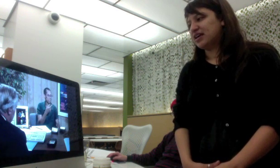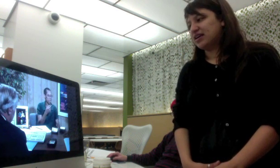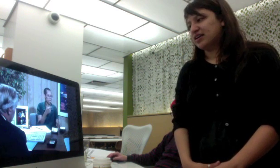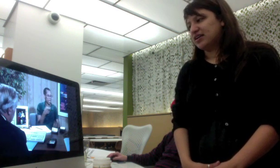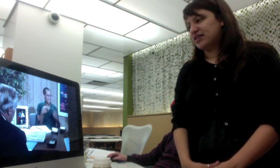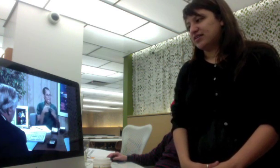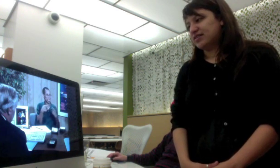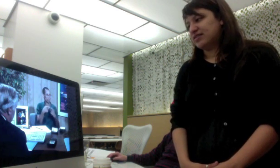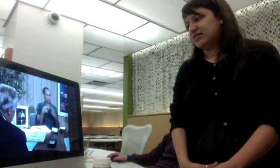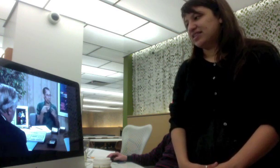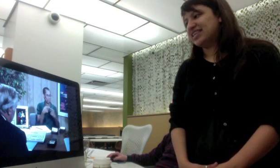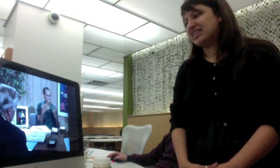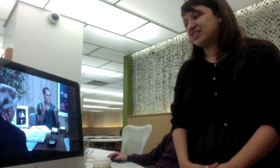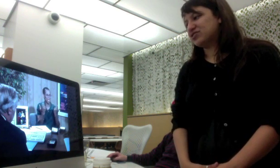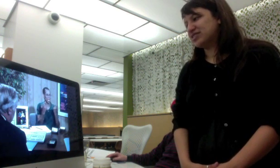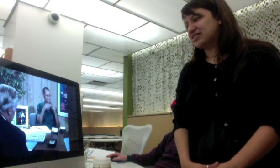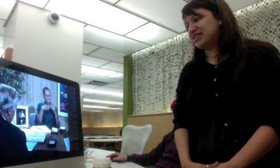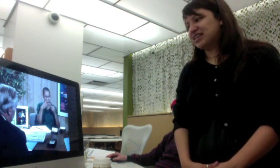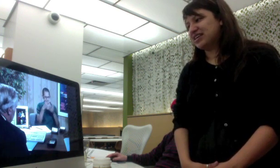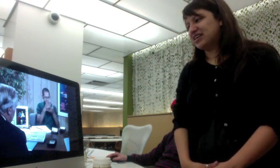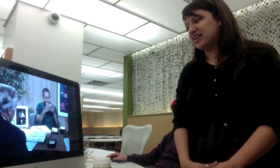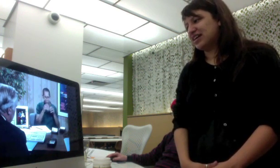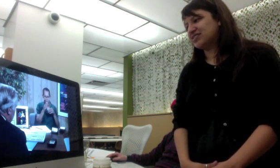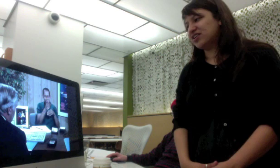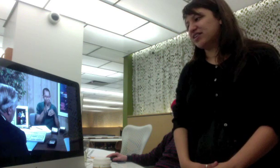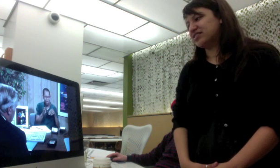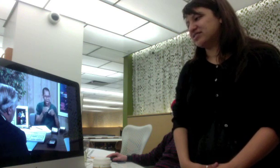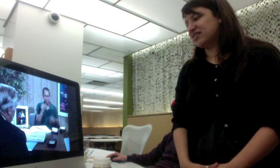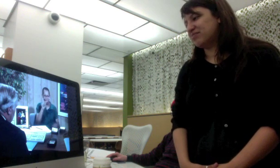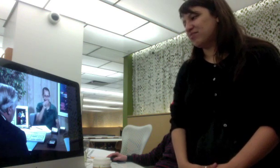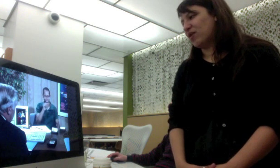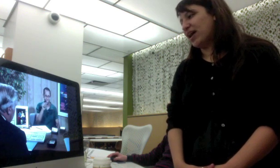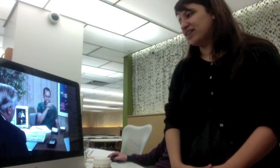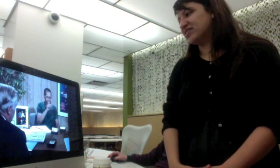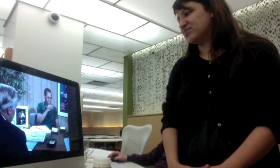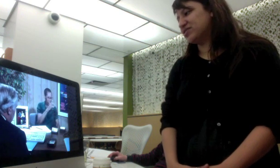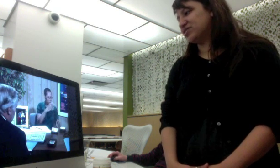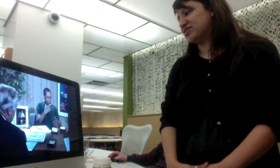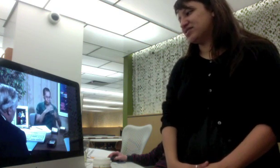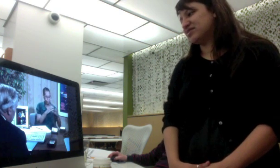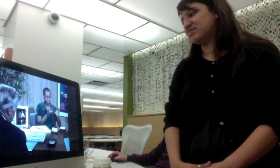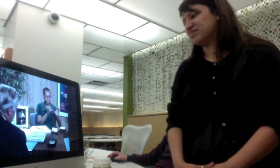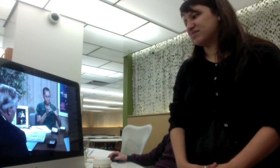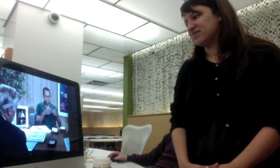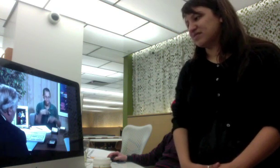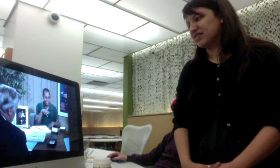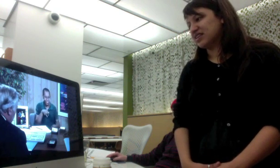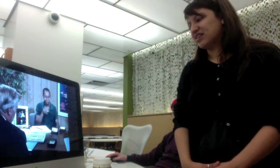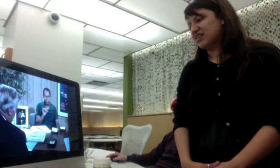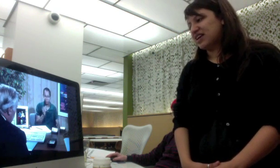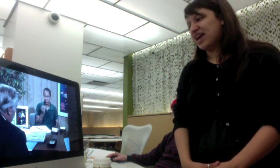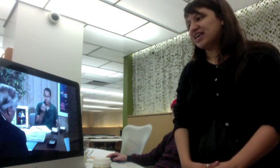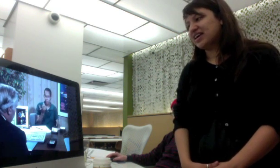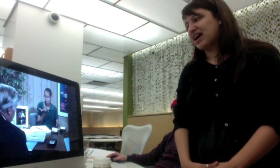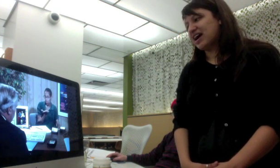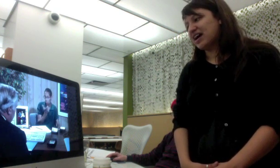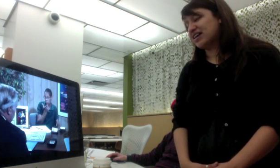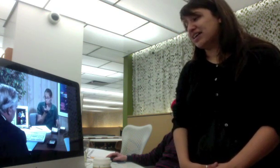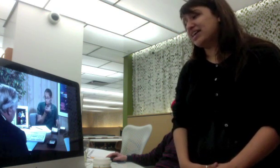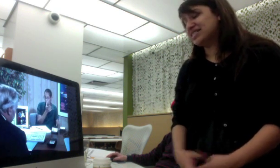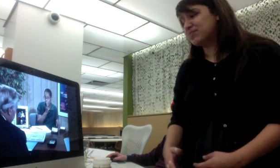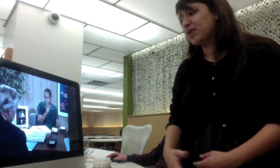the electricity I saw that some wires were just hanging